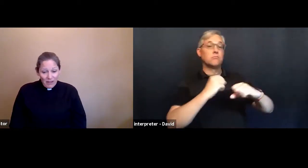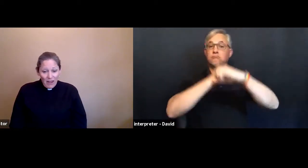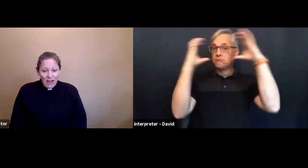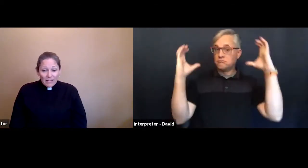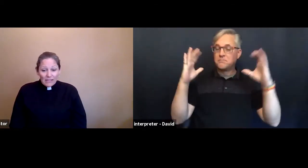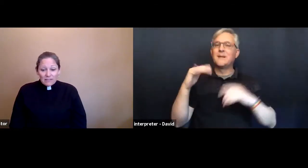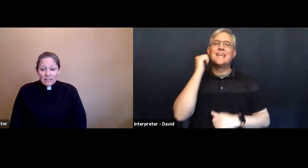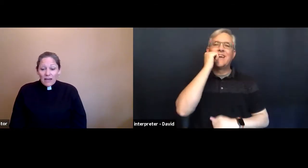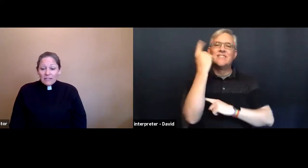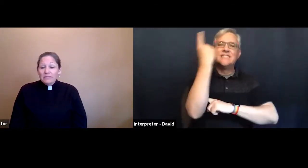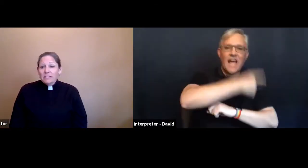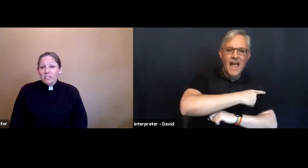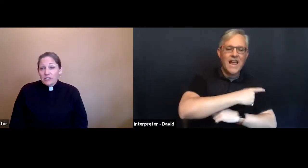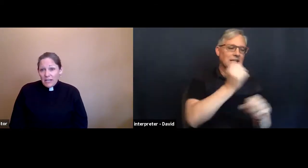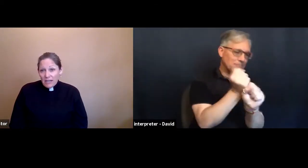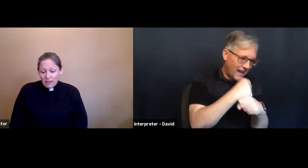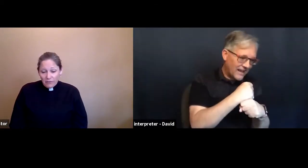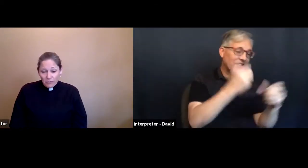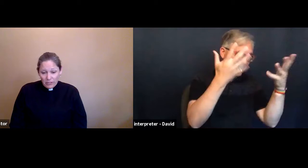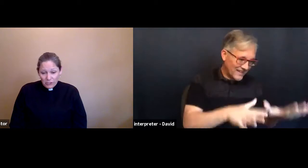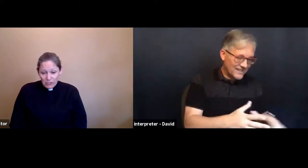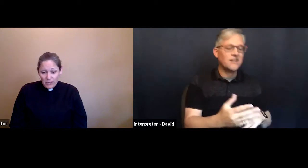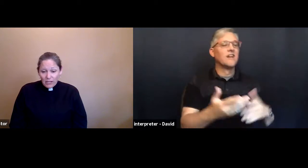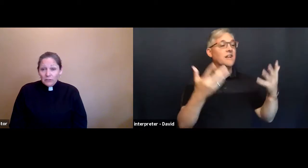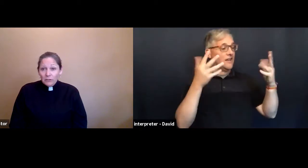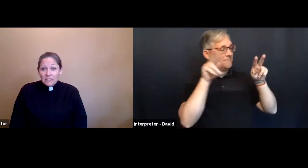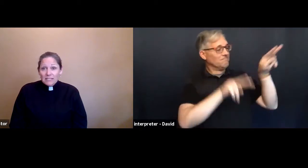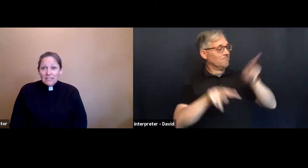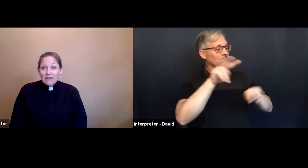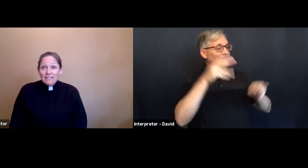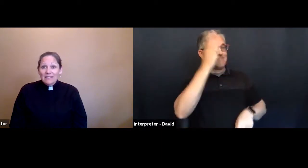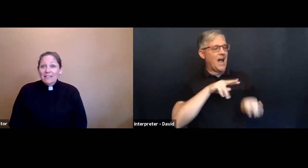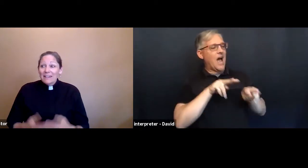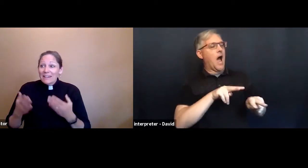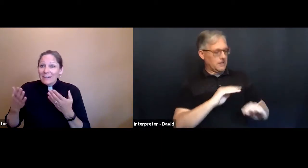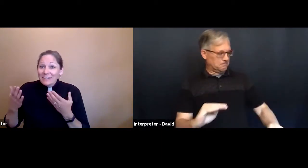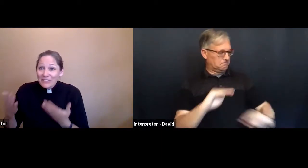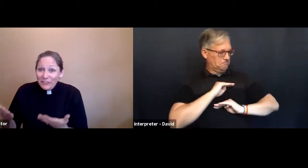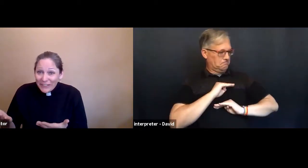And at the end of each day of creation, God looks and says, it is good.